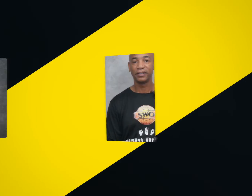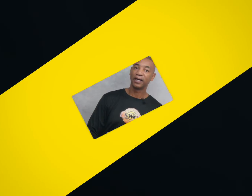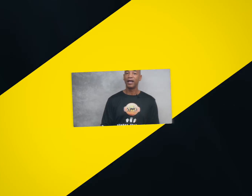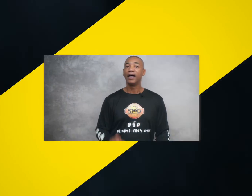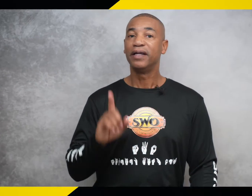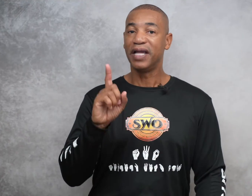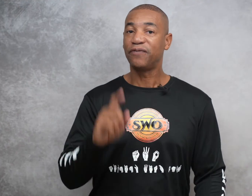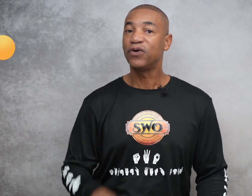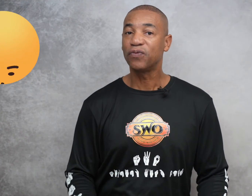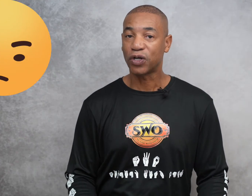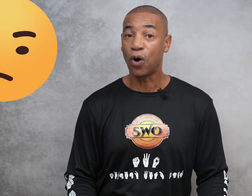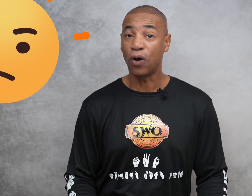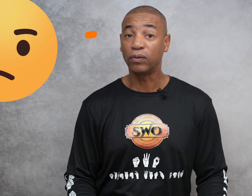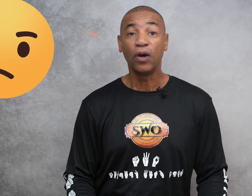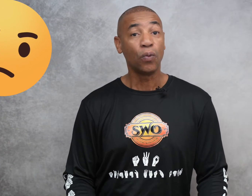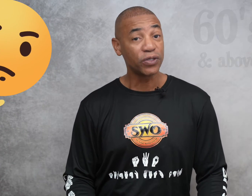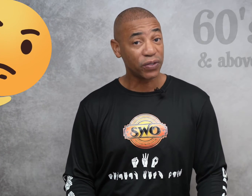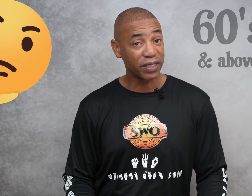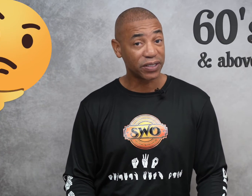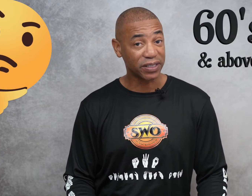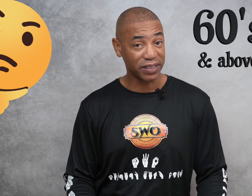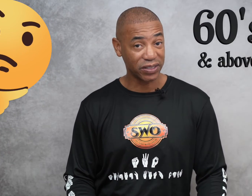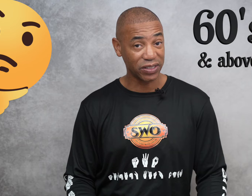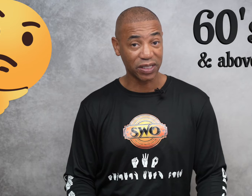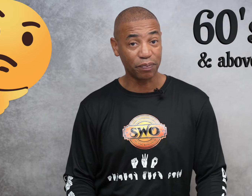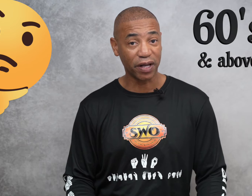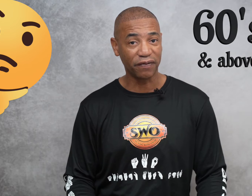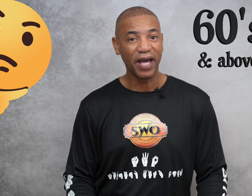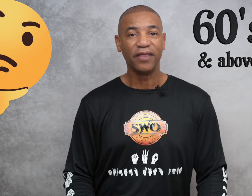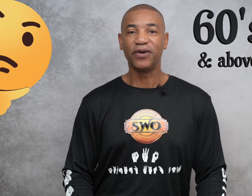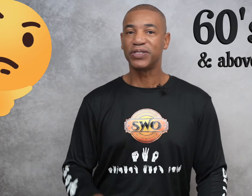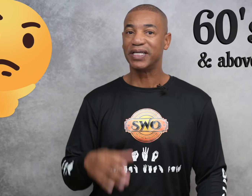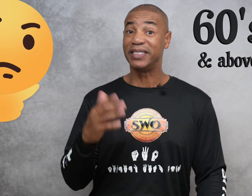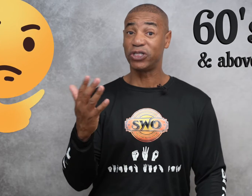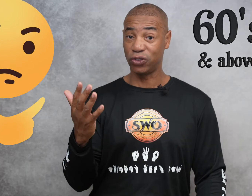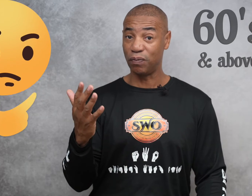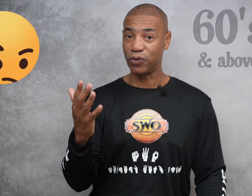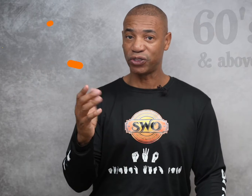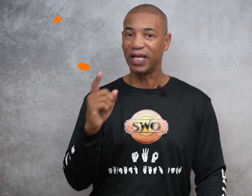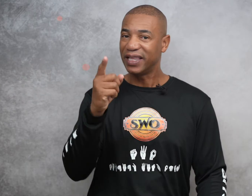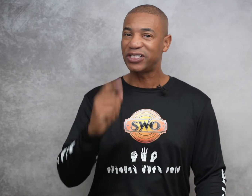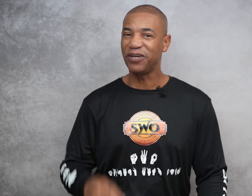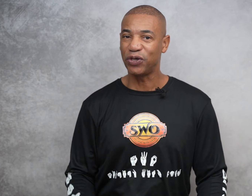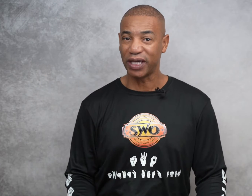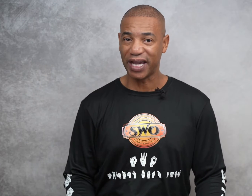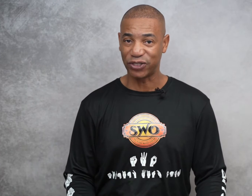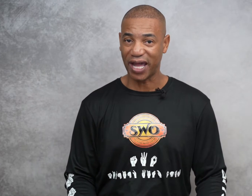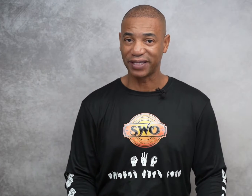60. if you can recall, once you get into the 60s and above, there is an additional motion. Let's see if you can catch that.